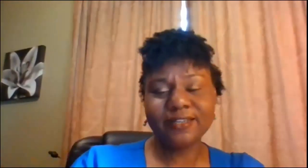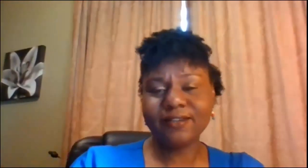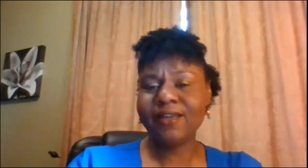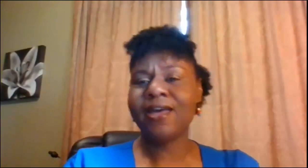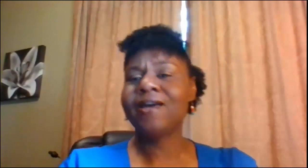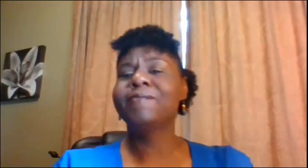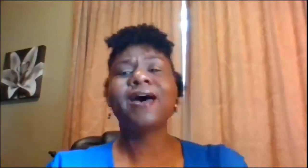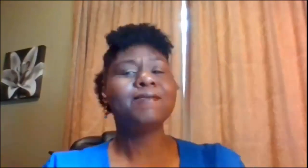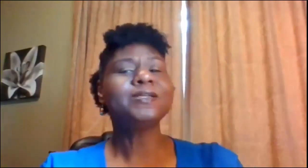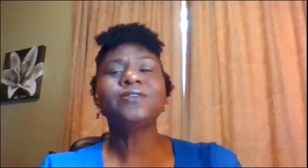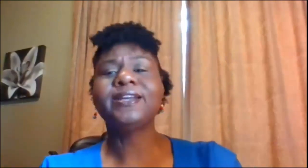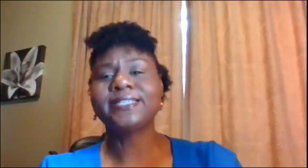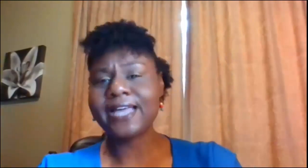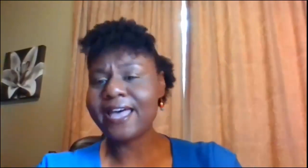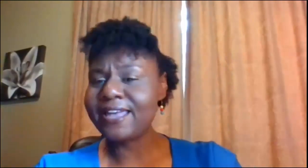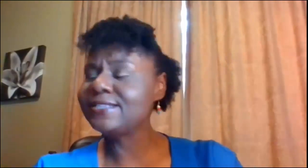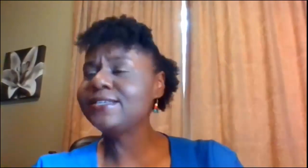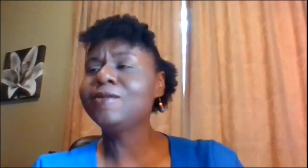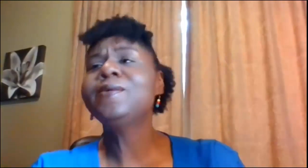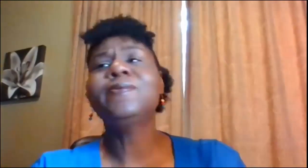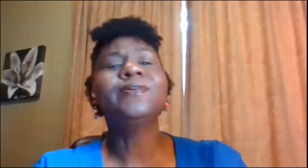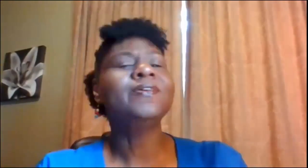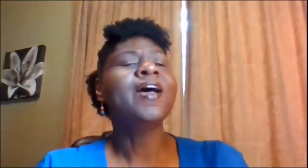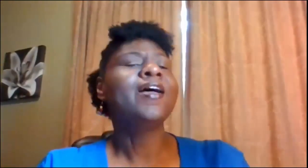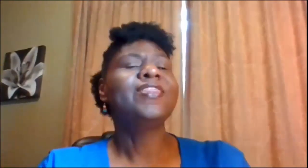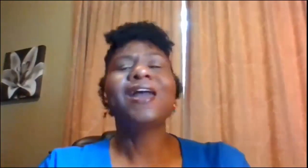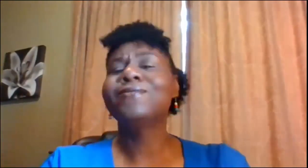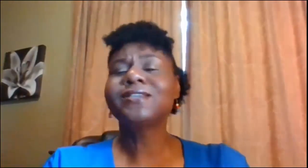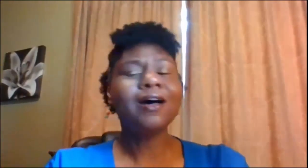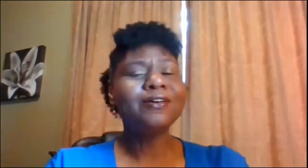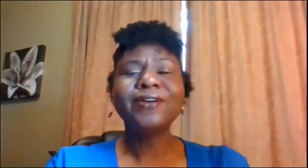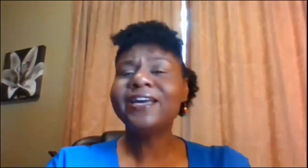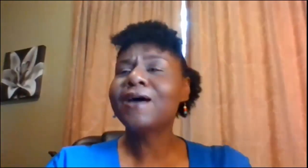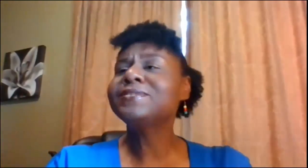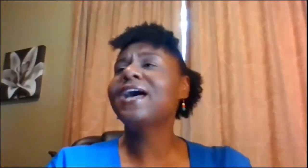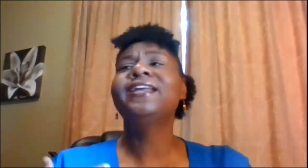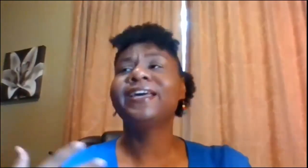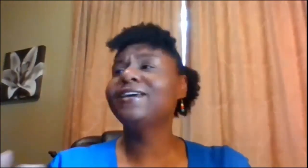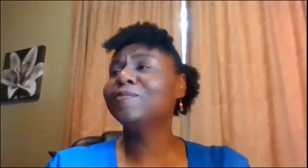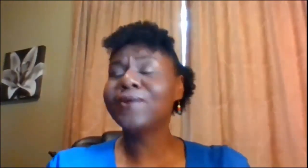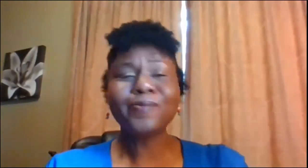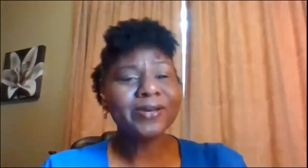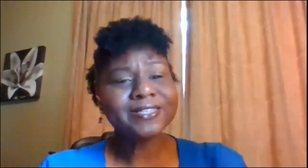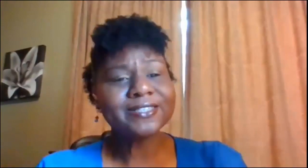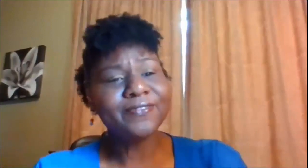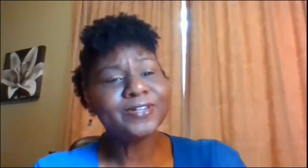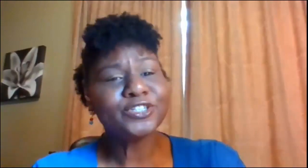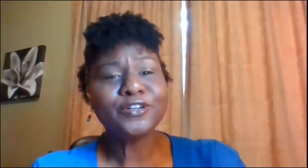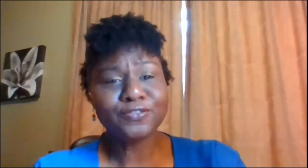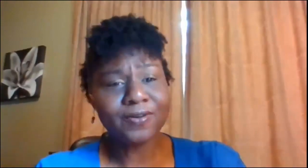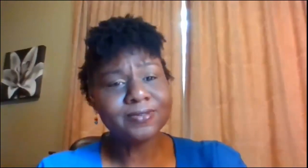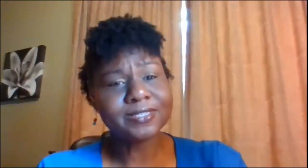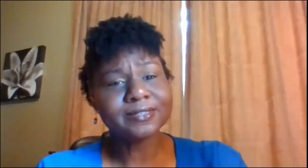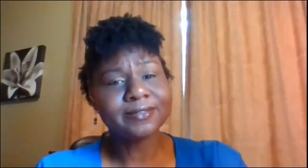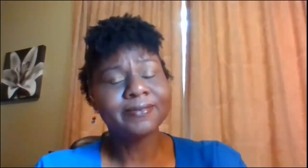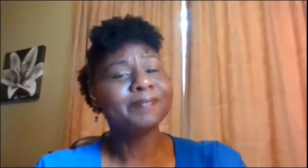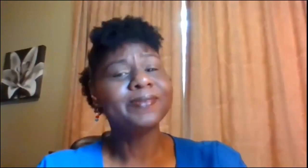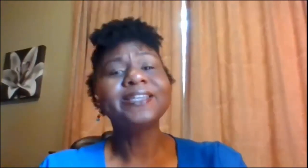but I've been trying to sign and tell people that I was hungry and I'm signing like inappropriate stuff with church folks but